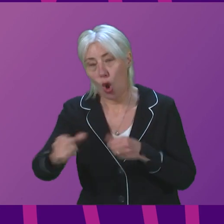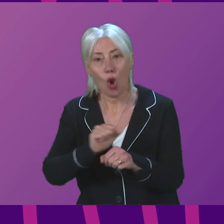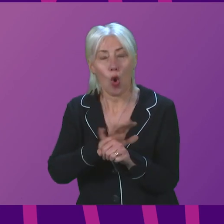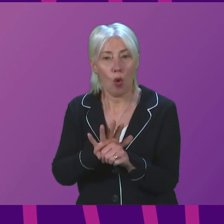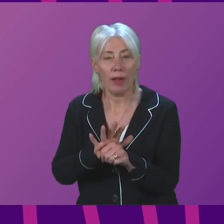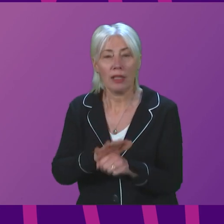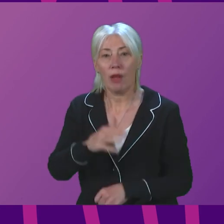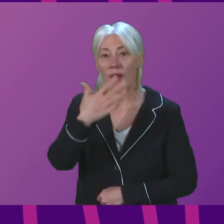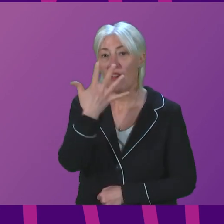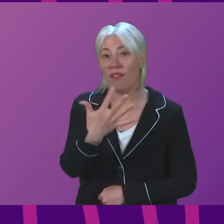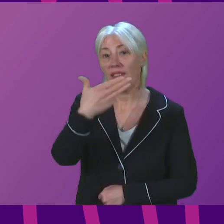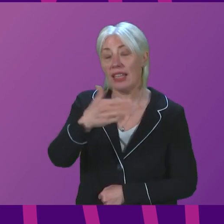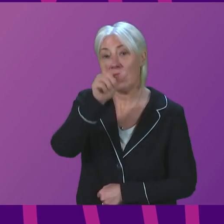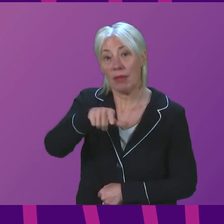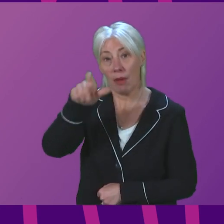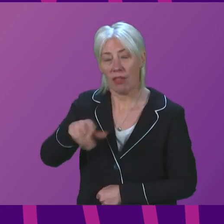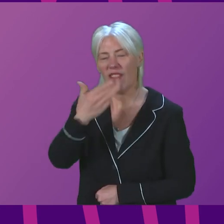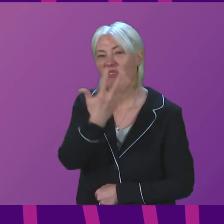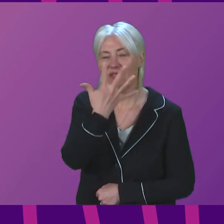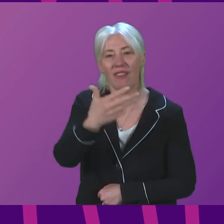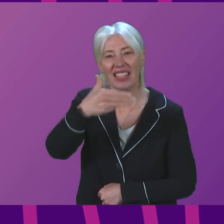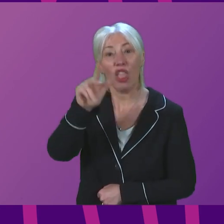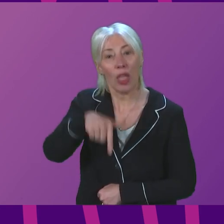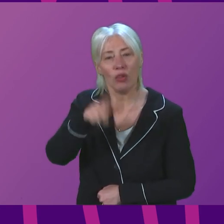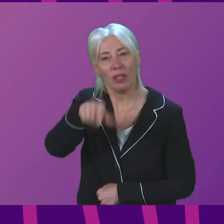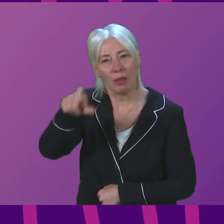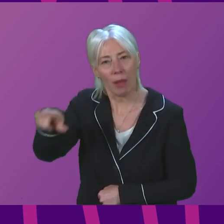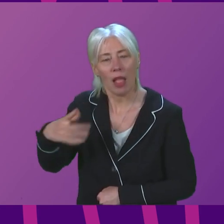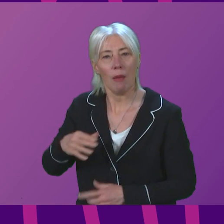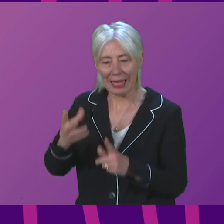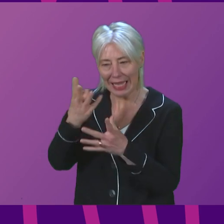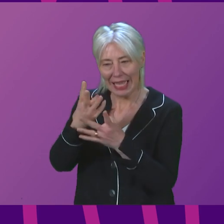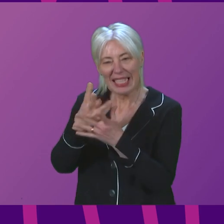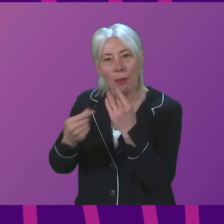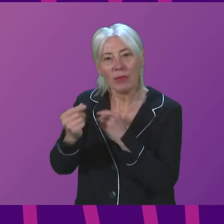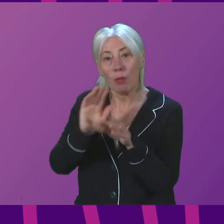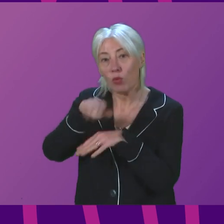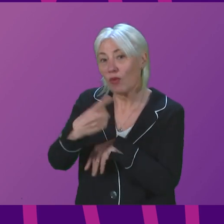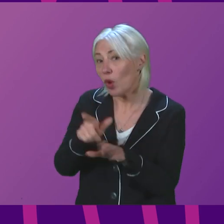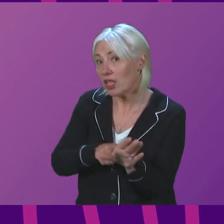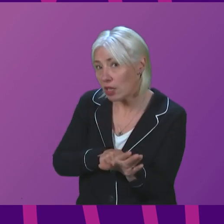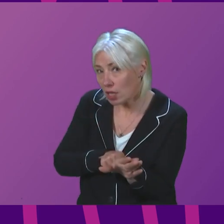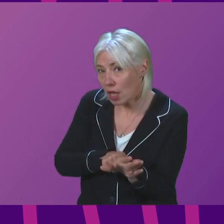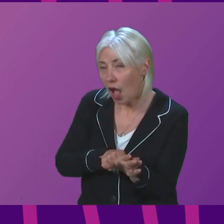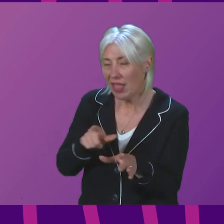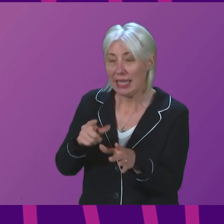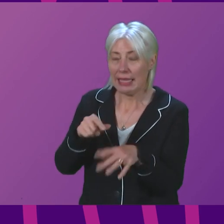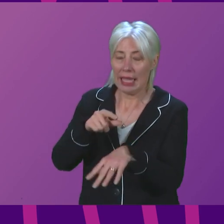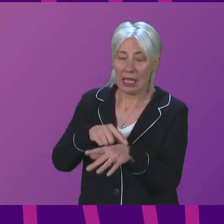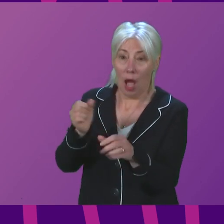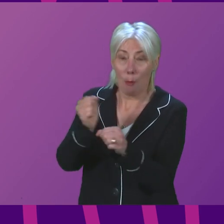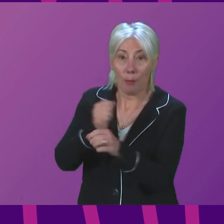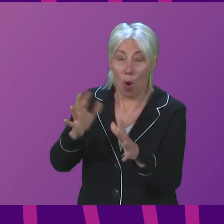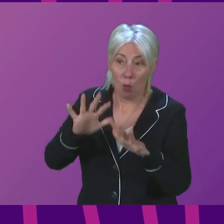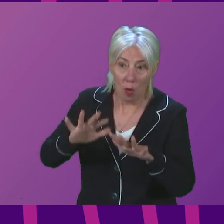59,000 of those experiencing symptoms for more than a year. This is a ticking time bomb, yet